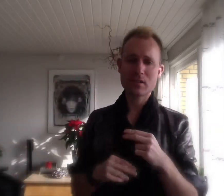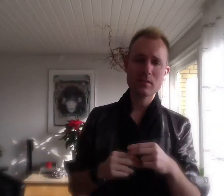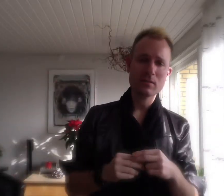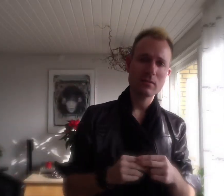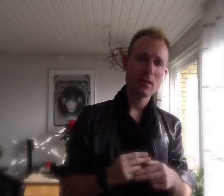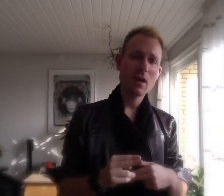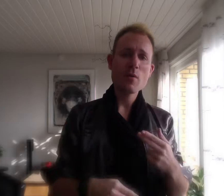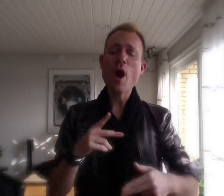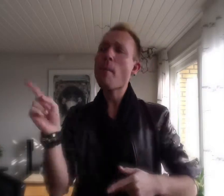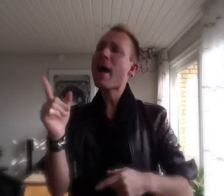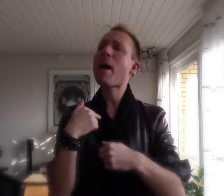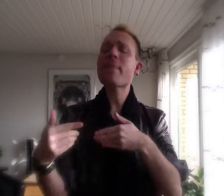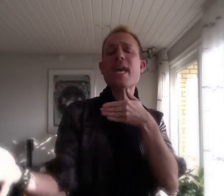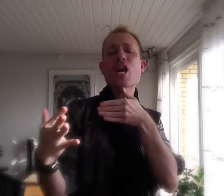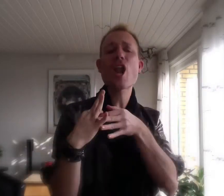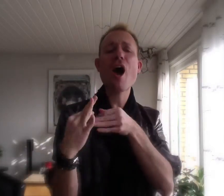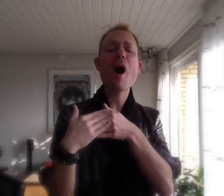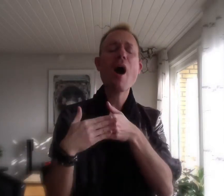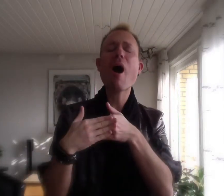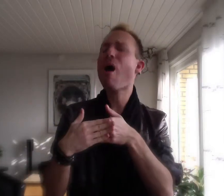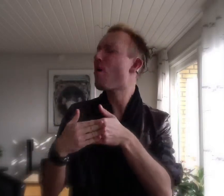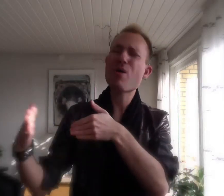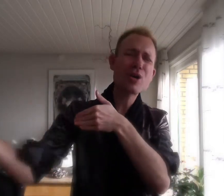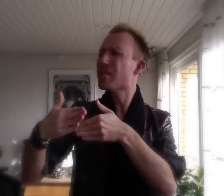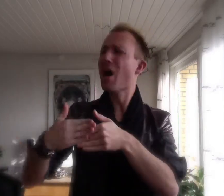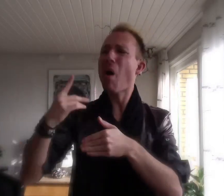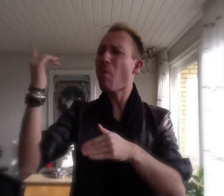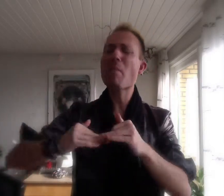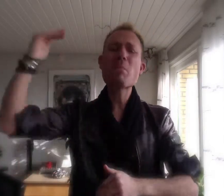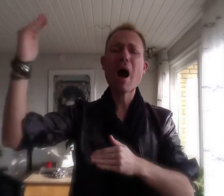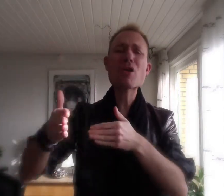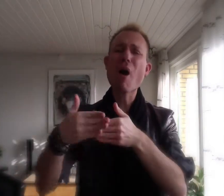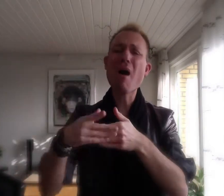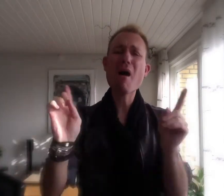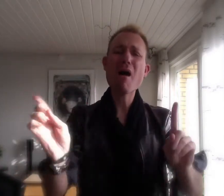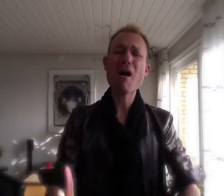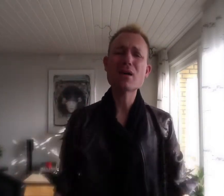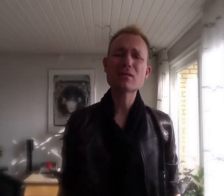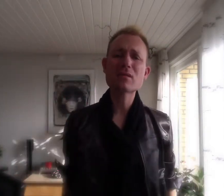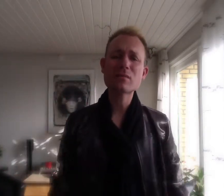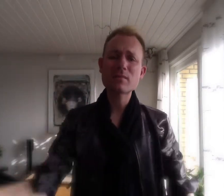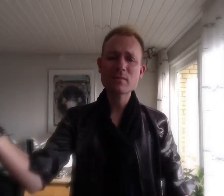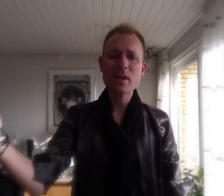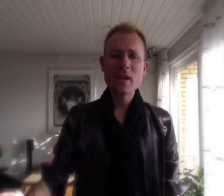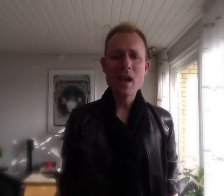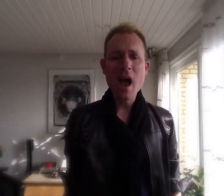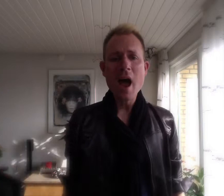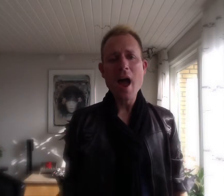Don't make me close I don't wanna